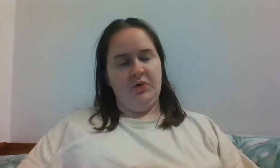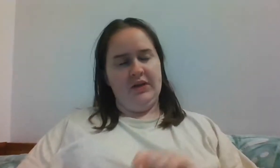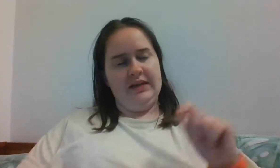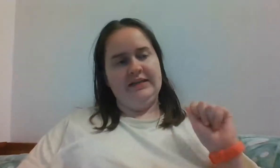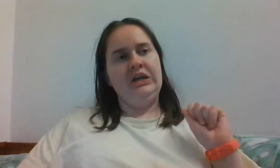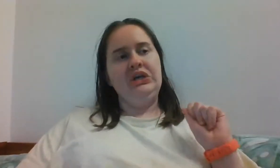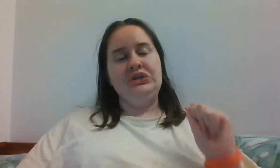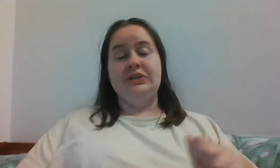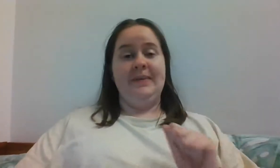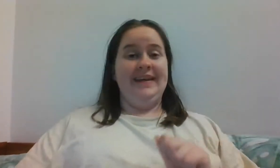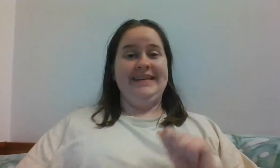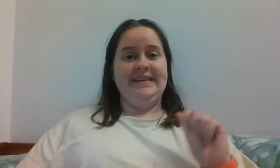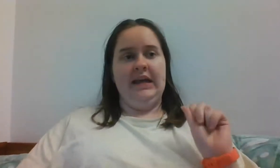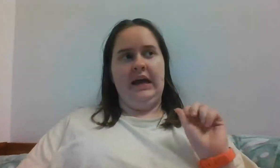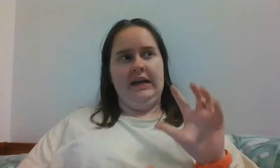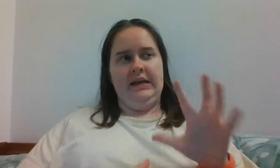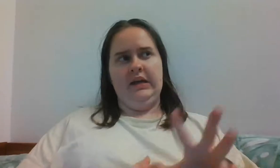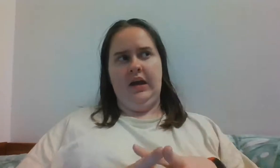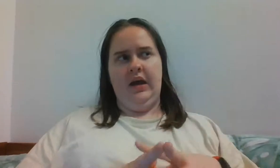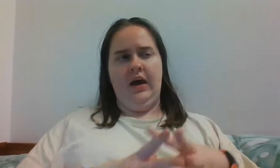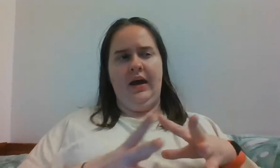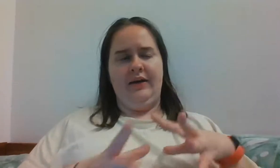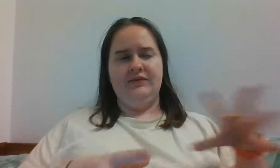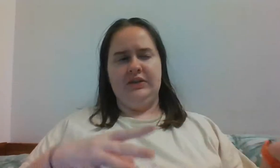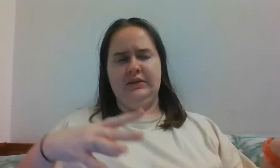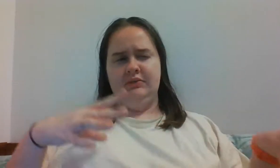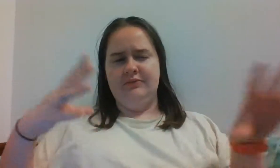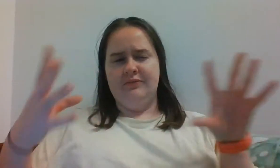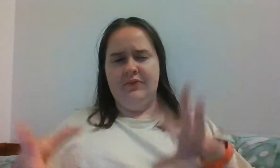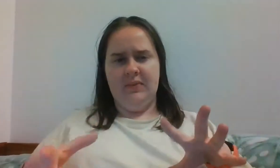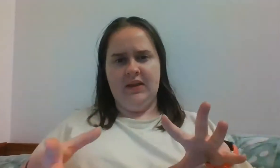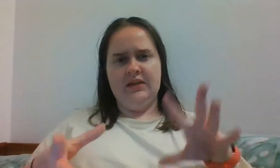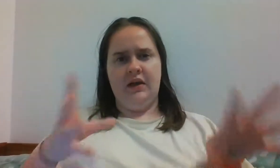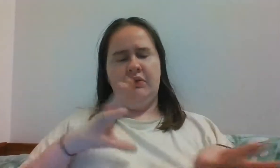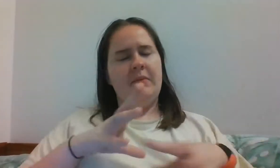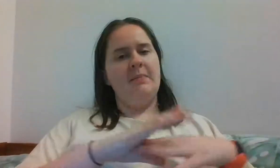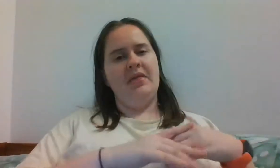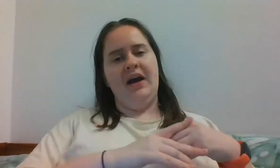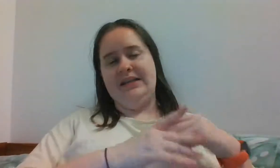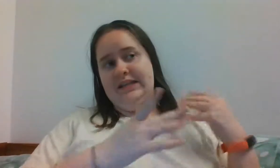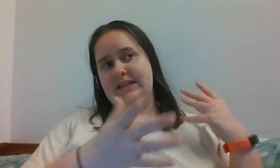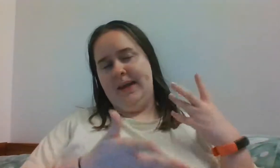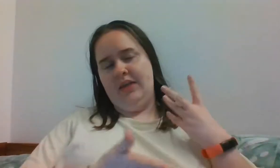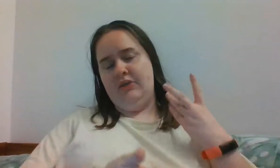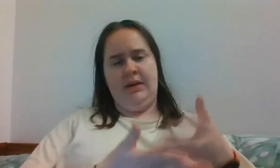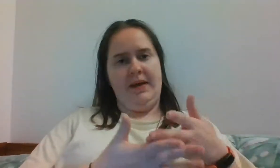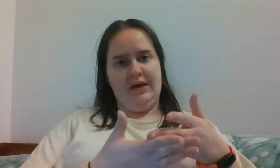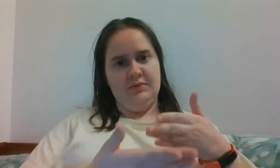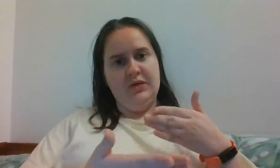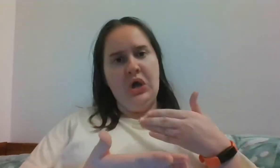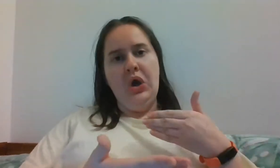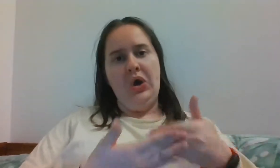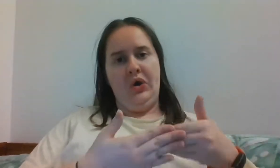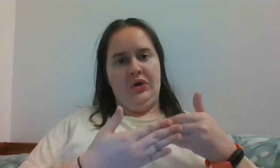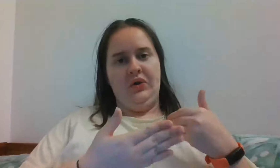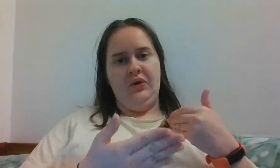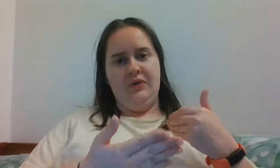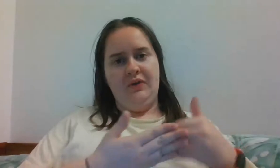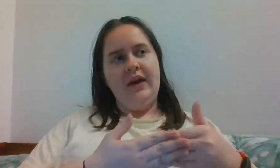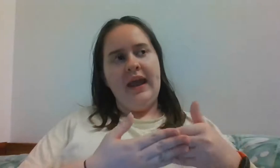more than this just because it after filming this I remembered that I did spend £3 on Friday